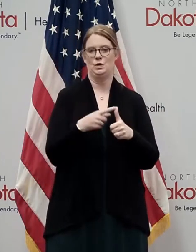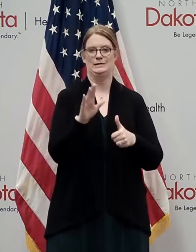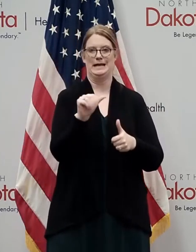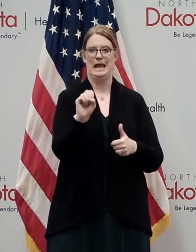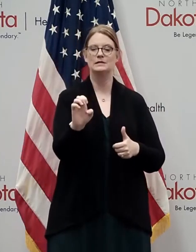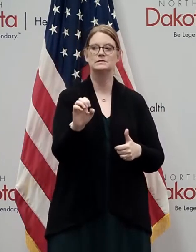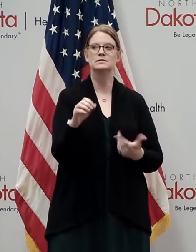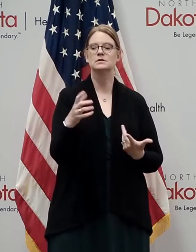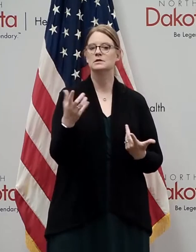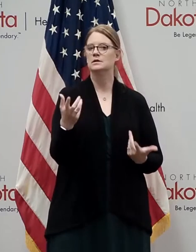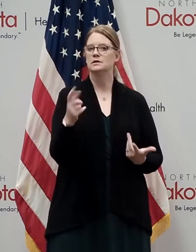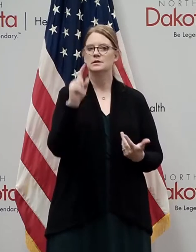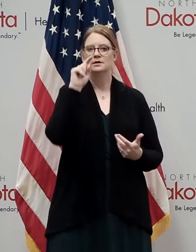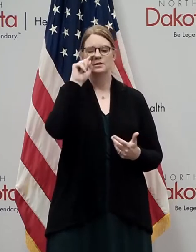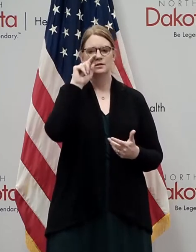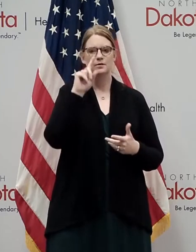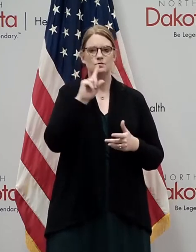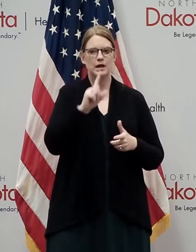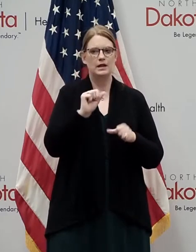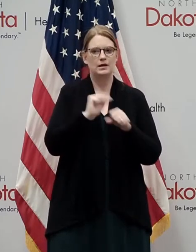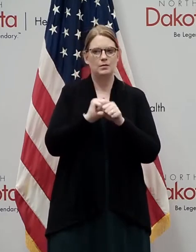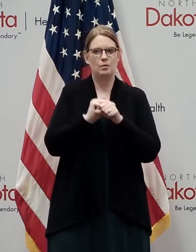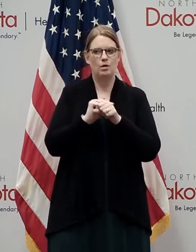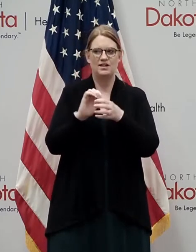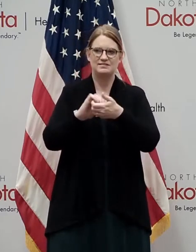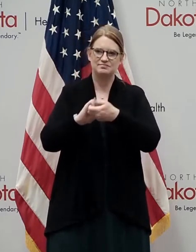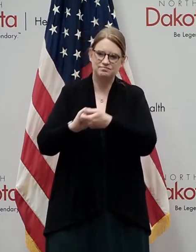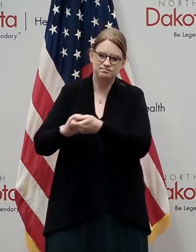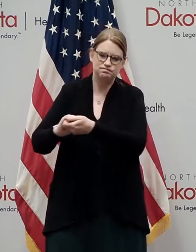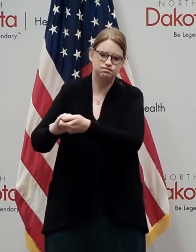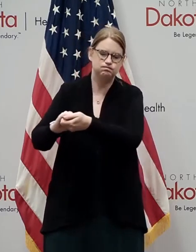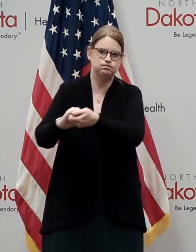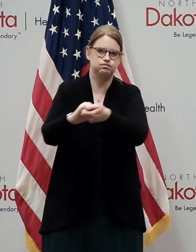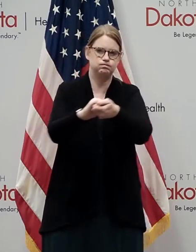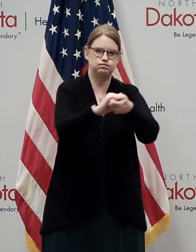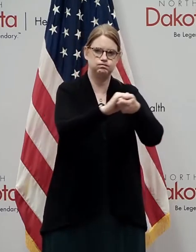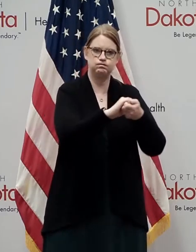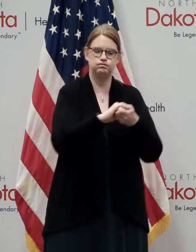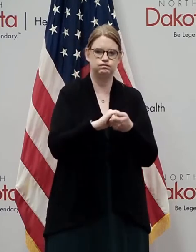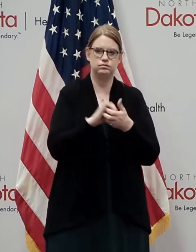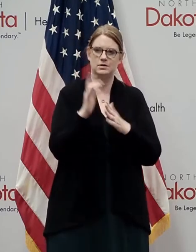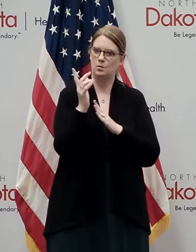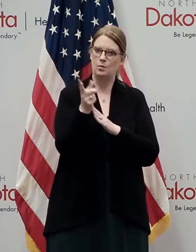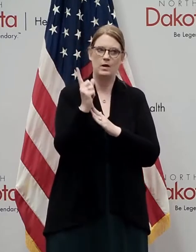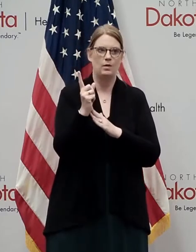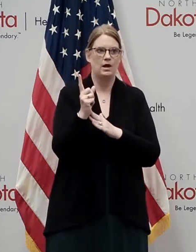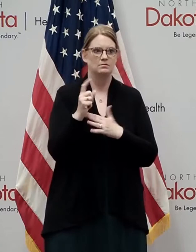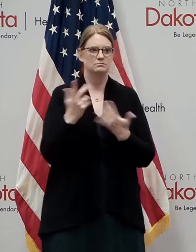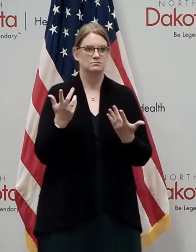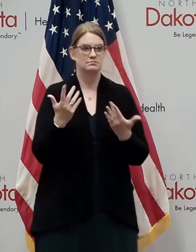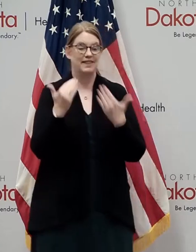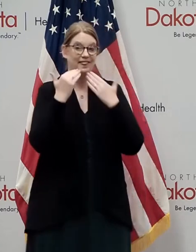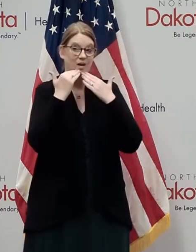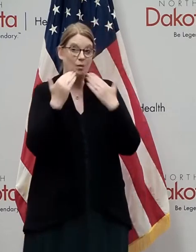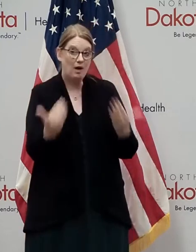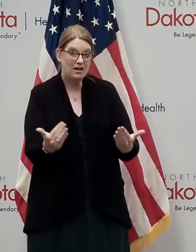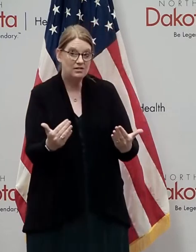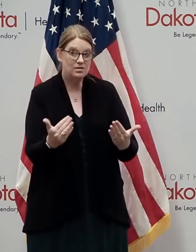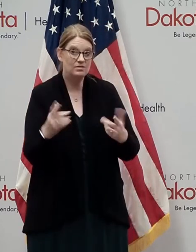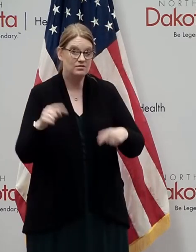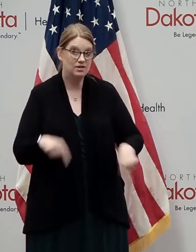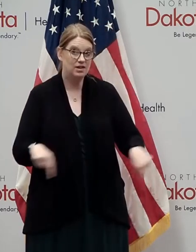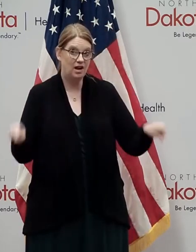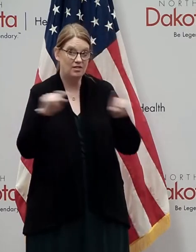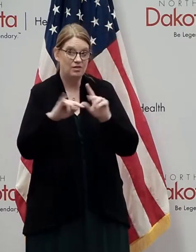hand-in-hand, arm-in-arm, collaboratively, and I just want to say right off the bat, you know, the gratitude I have for everybody involved